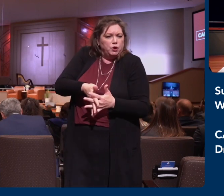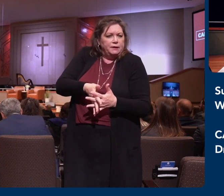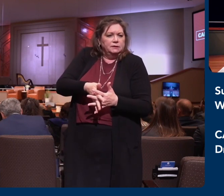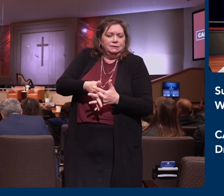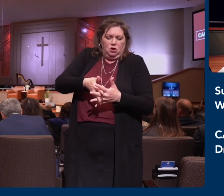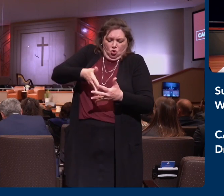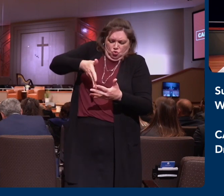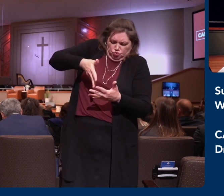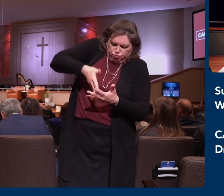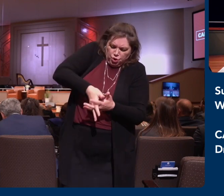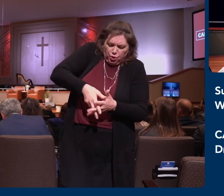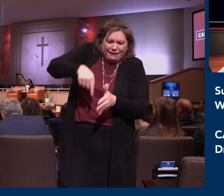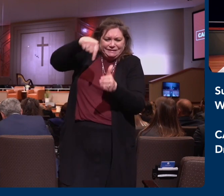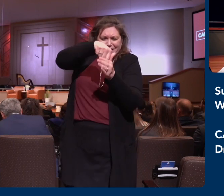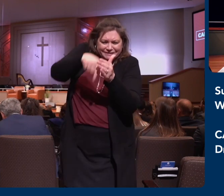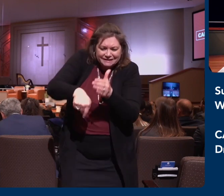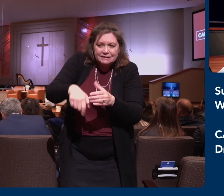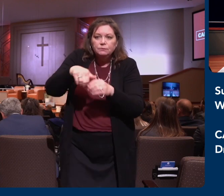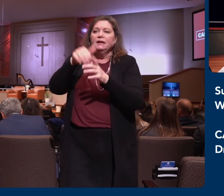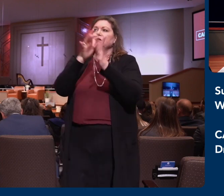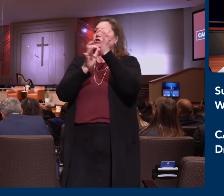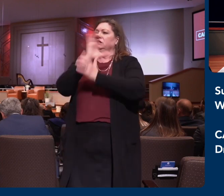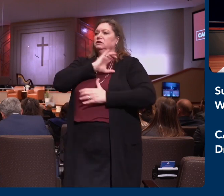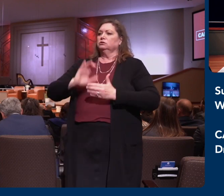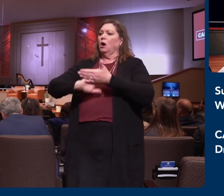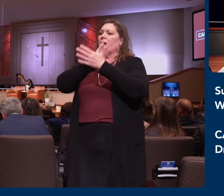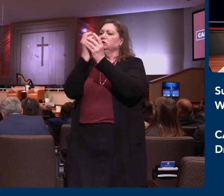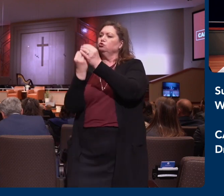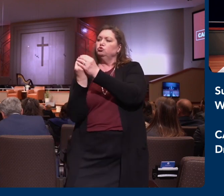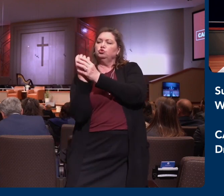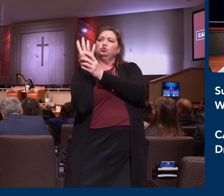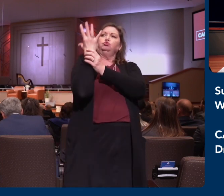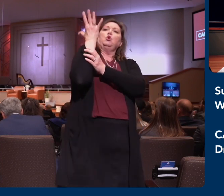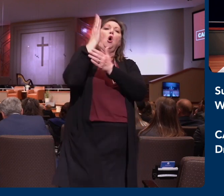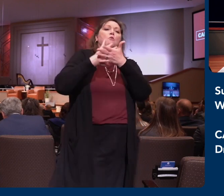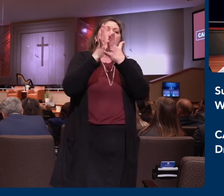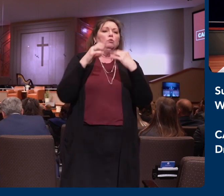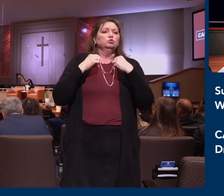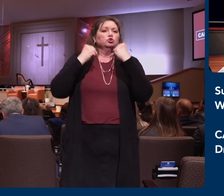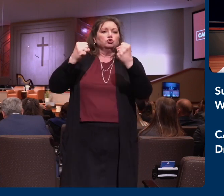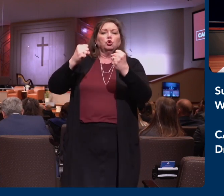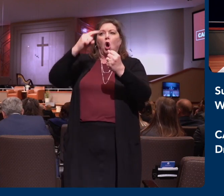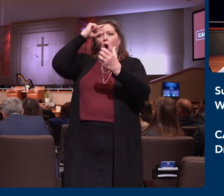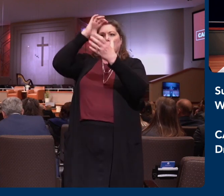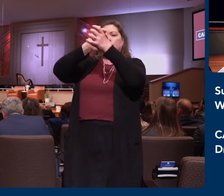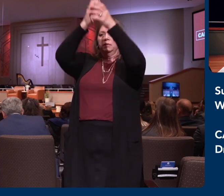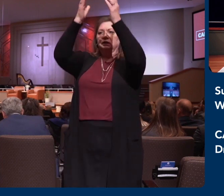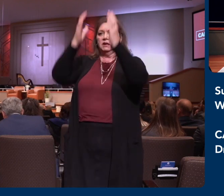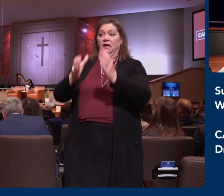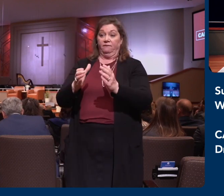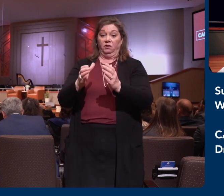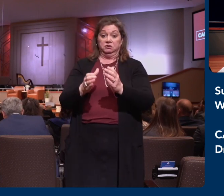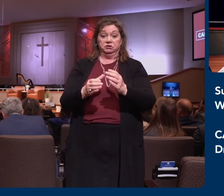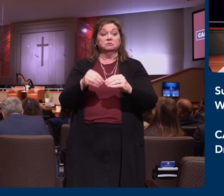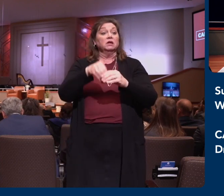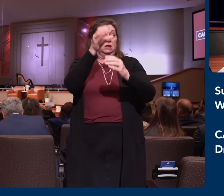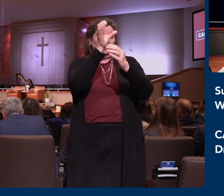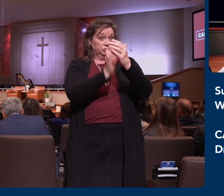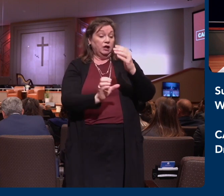Jesus Christ and growing into the believer that Christ wants us to be. Also in chapter 2, we see that in verse 10 that we